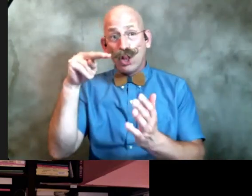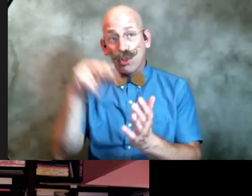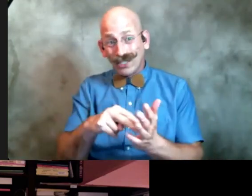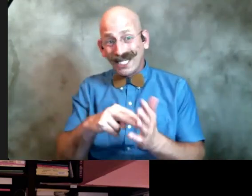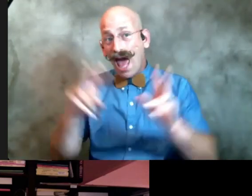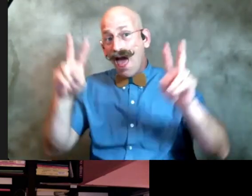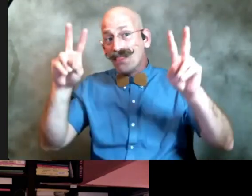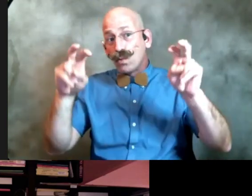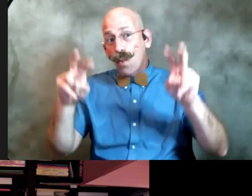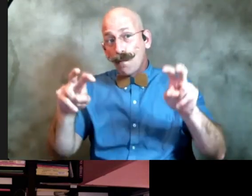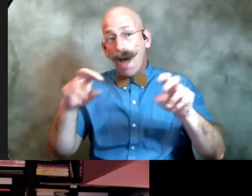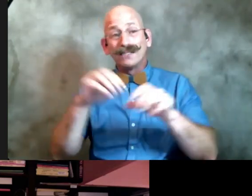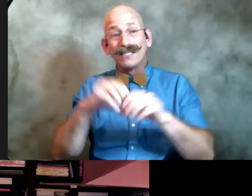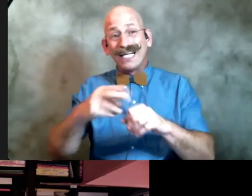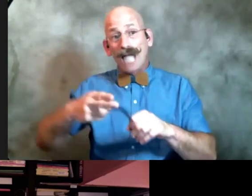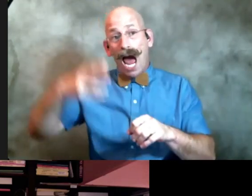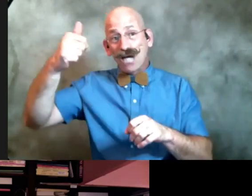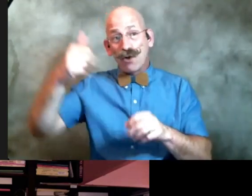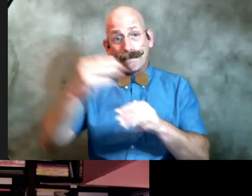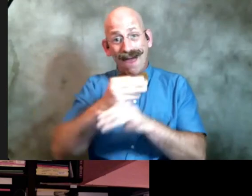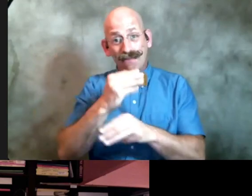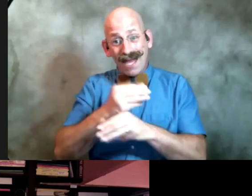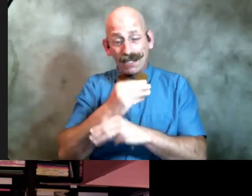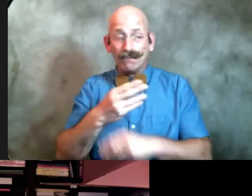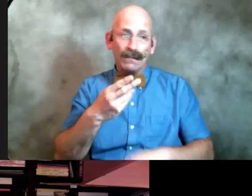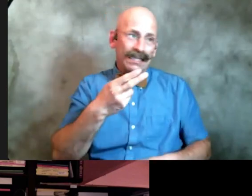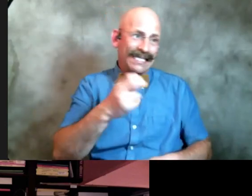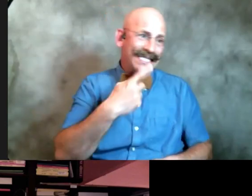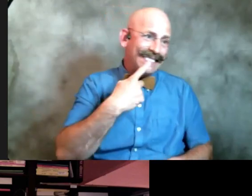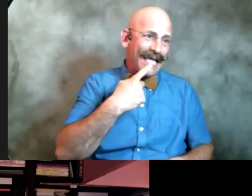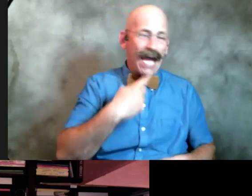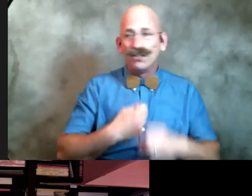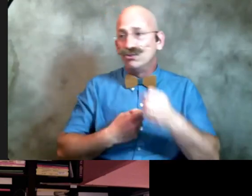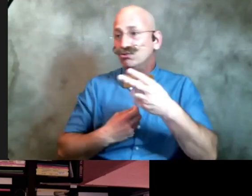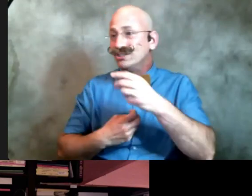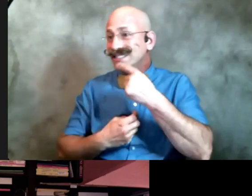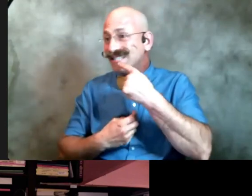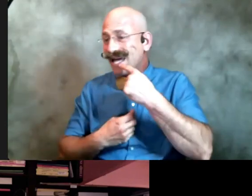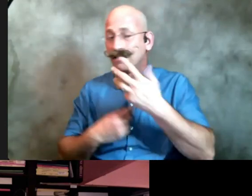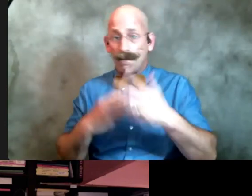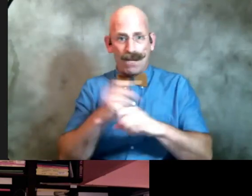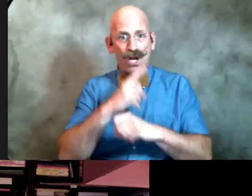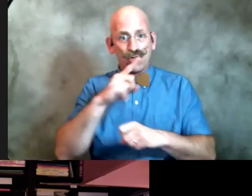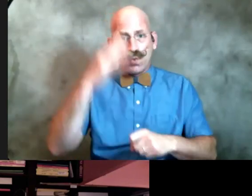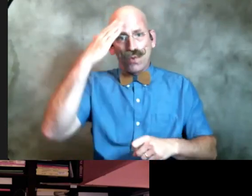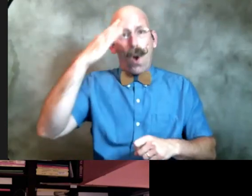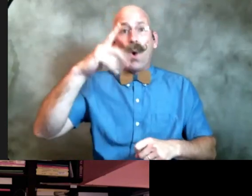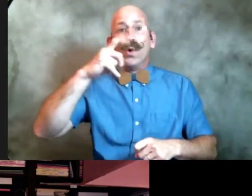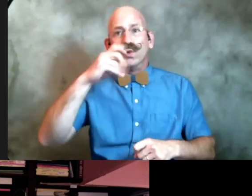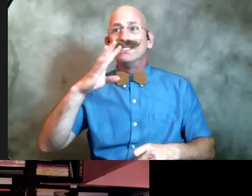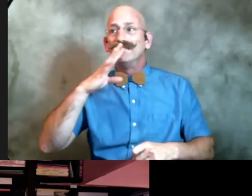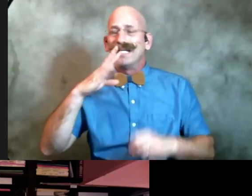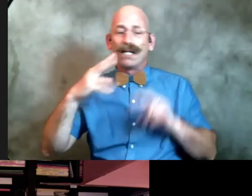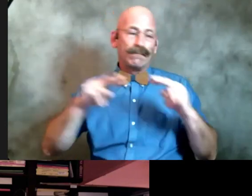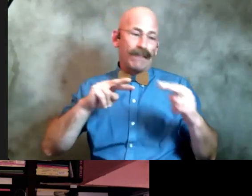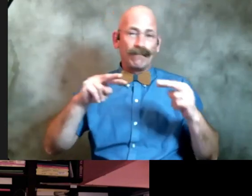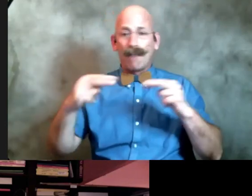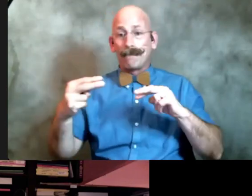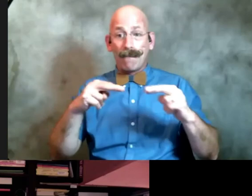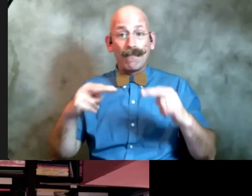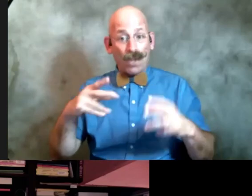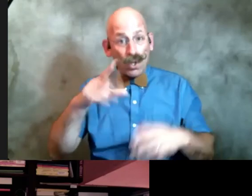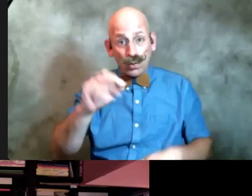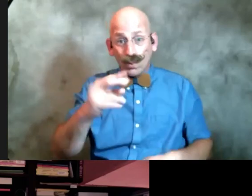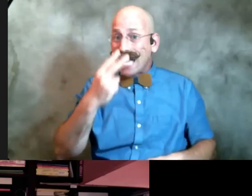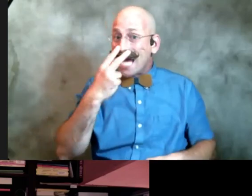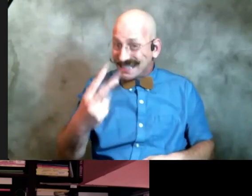marks in higher mathematics i need he said and she said so that you know who's speaking a small um you can see